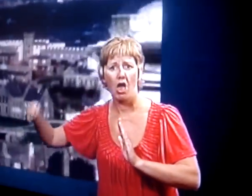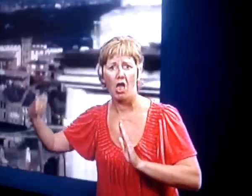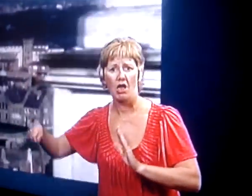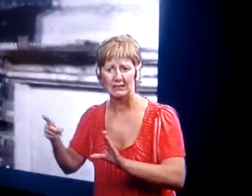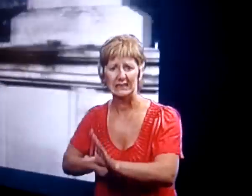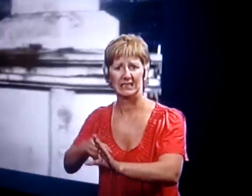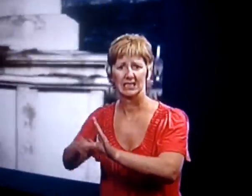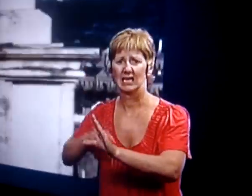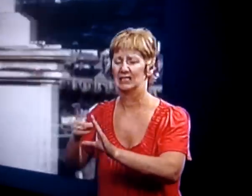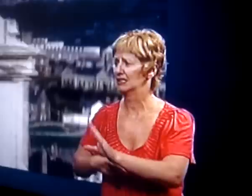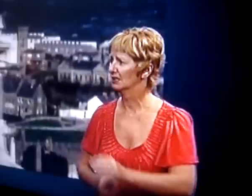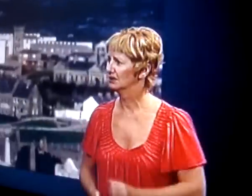That's too good.